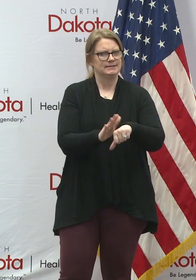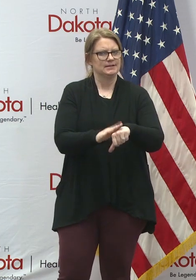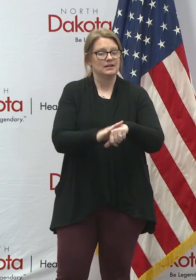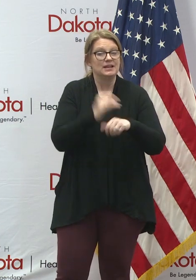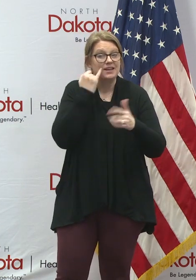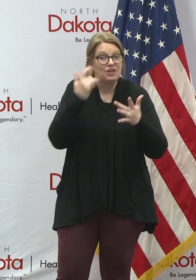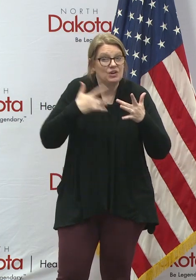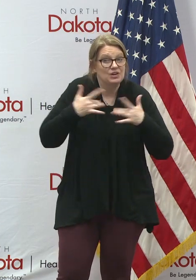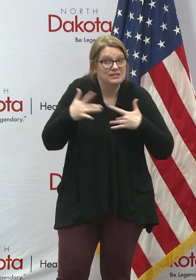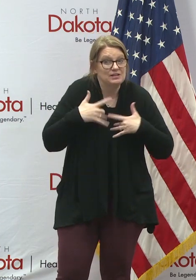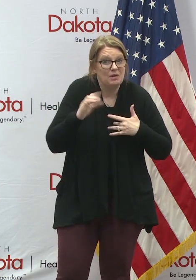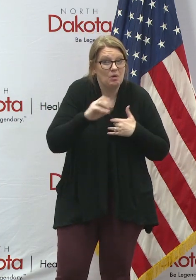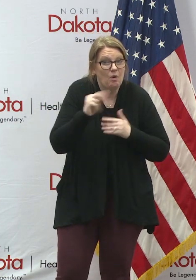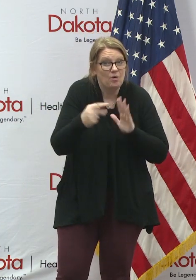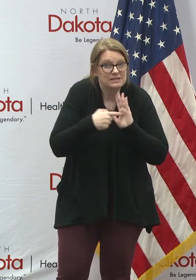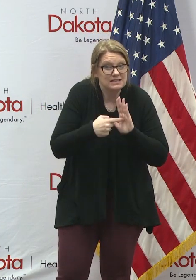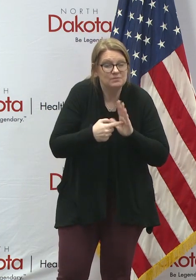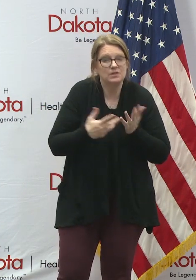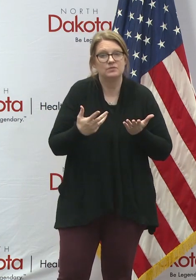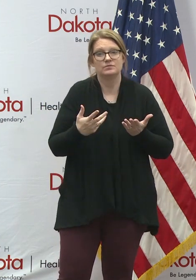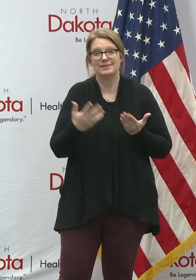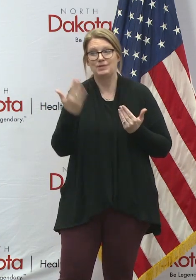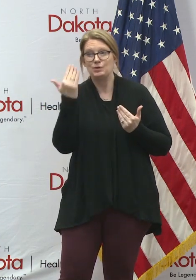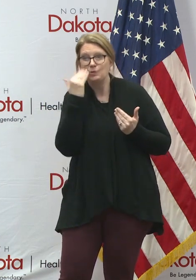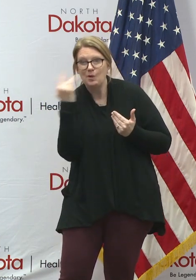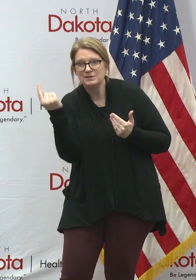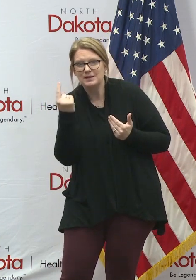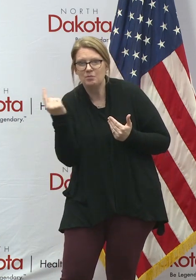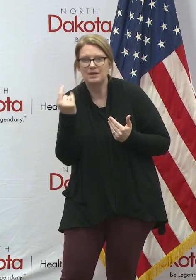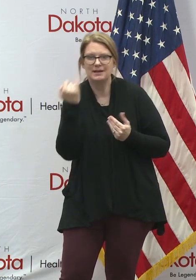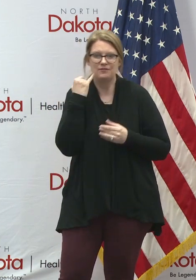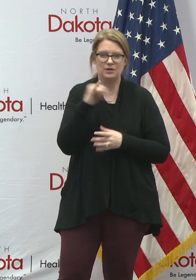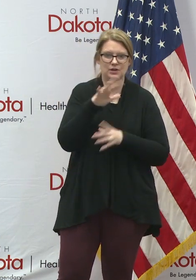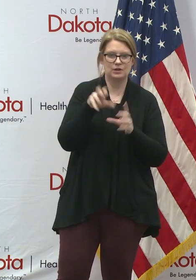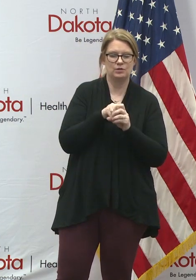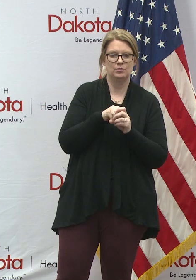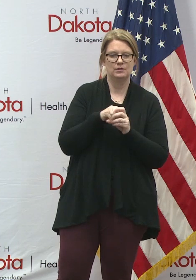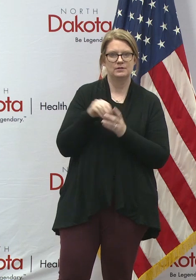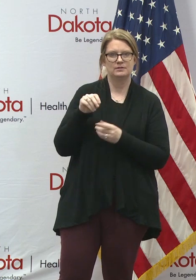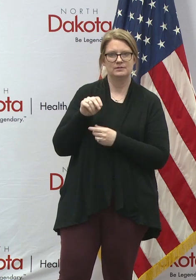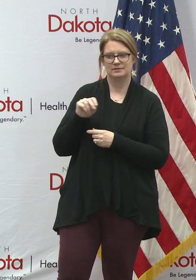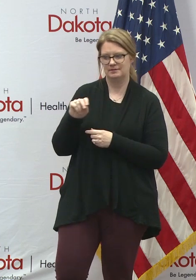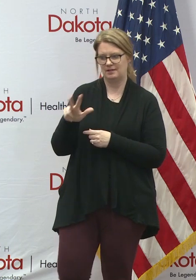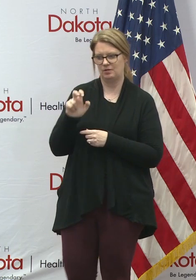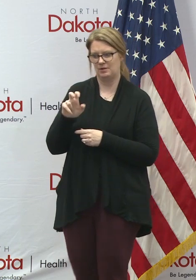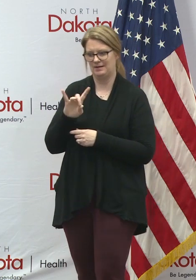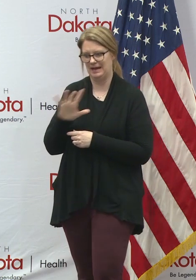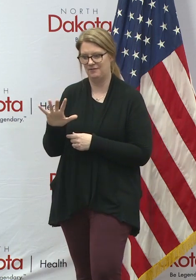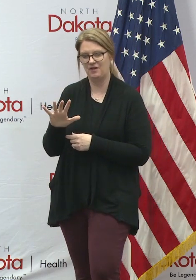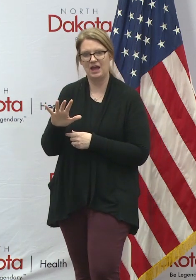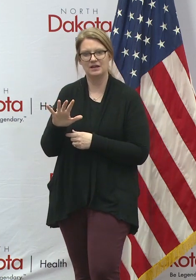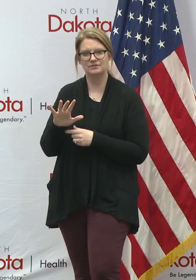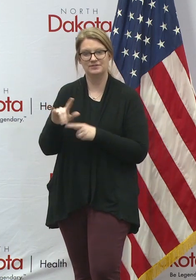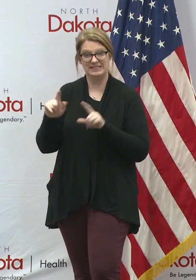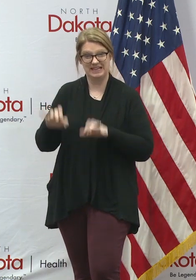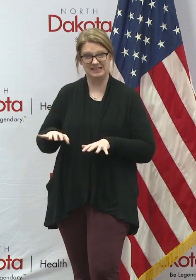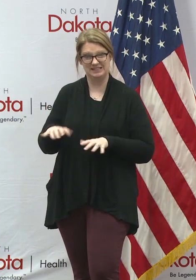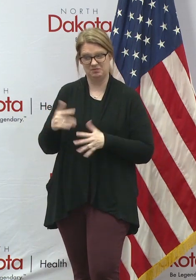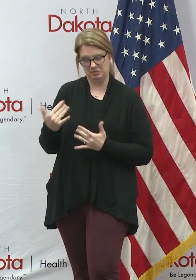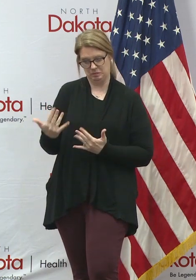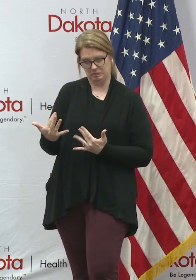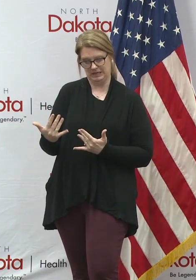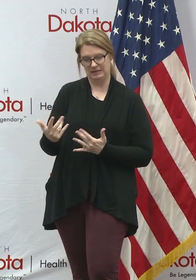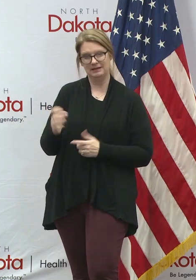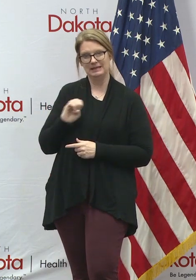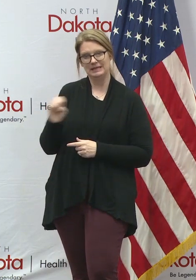concerned about your own symptoms, if you know somebody, if you're part of those 385 pending tests, uh, that were taken